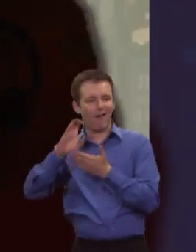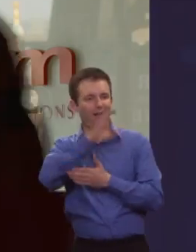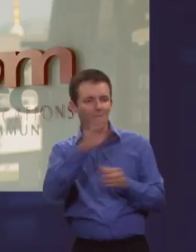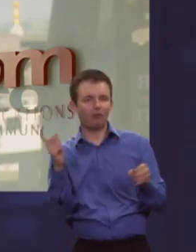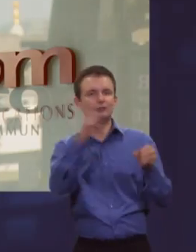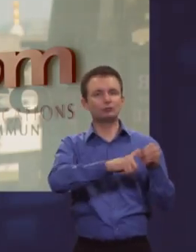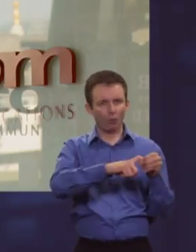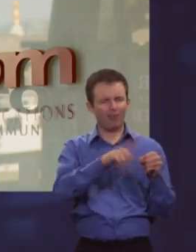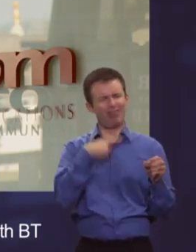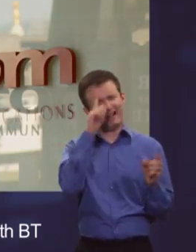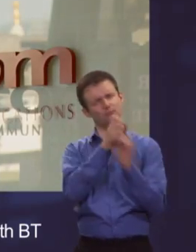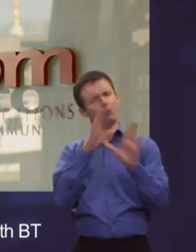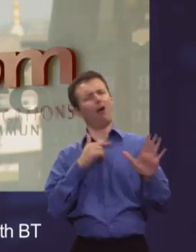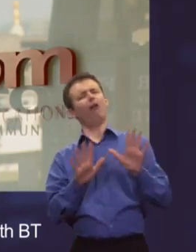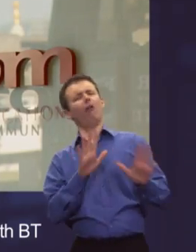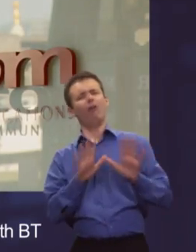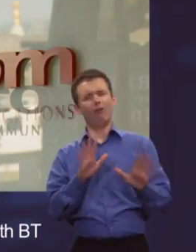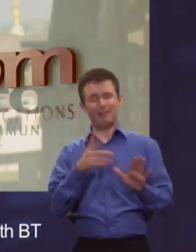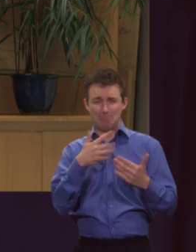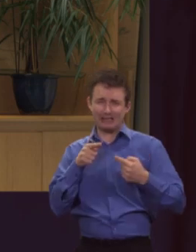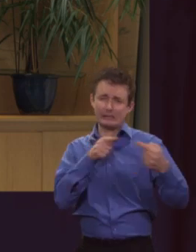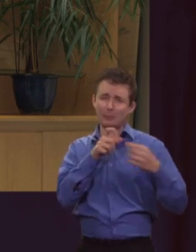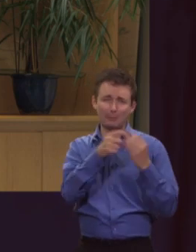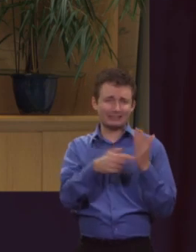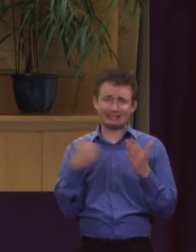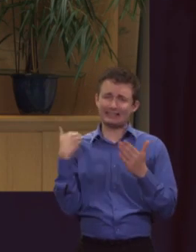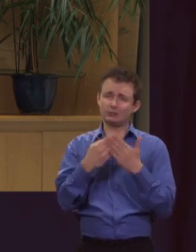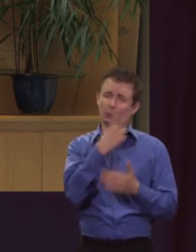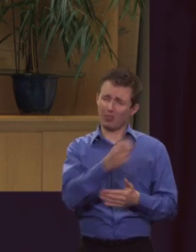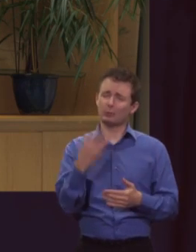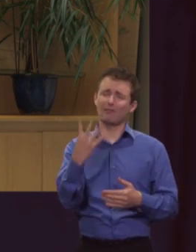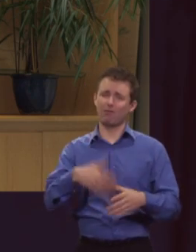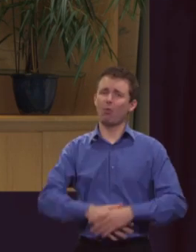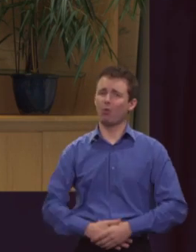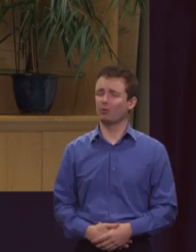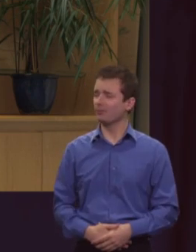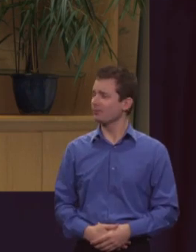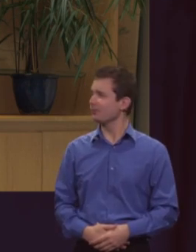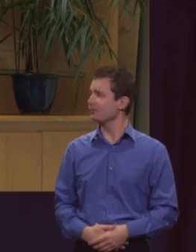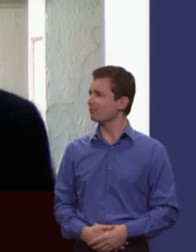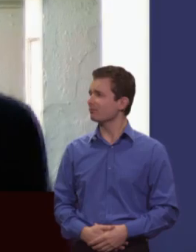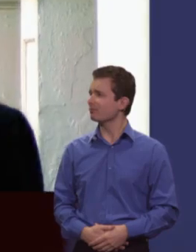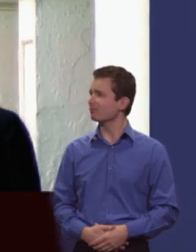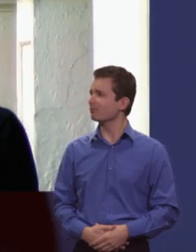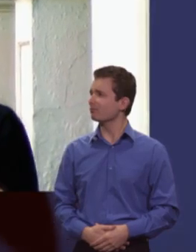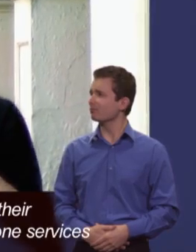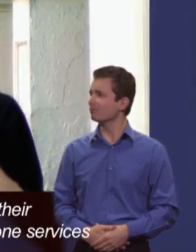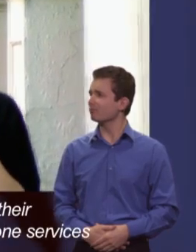think that's my understanding of it. But I have been arguing with BT since 2004. So you know, it's a long, long time.